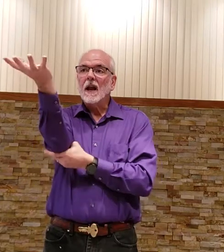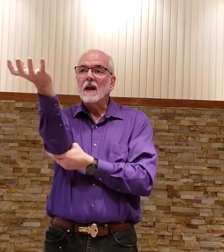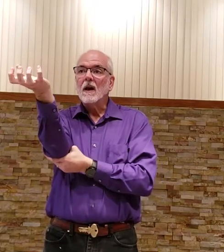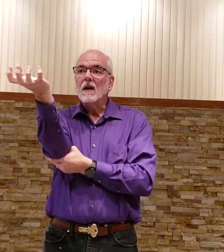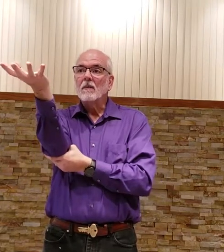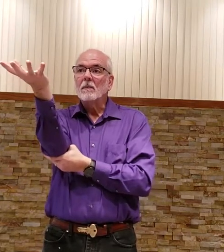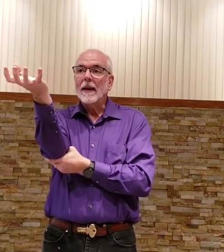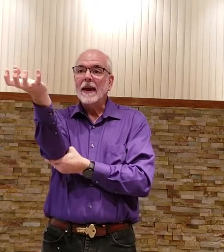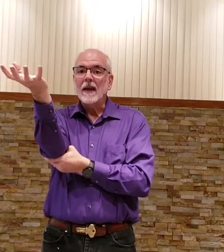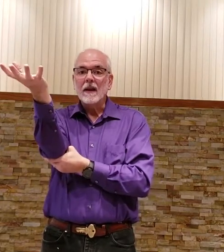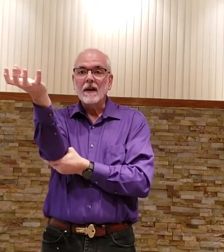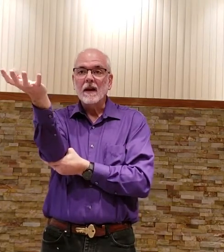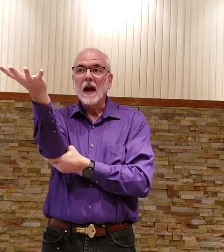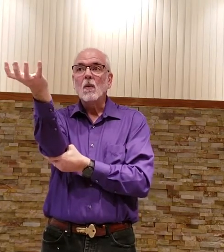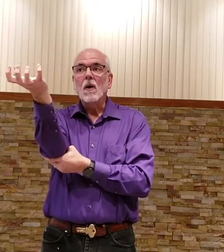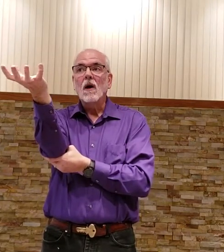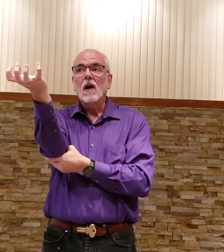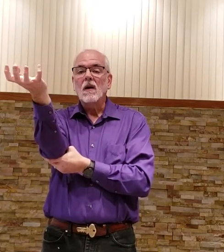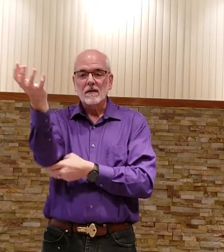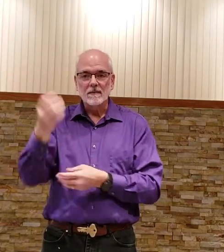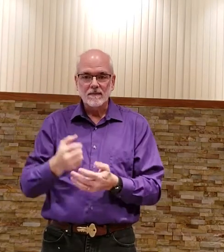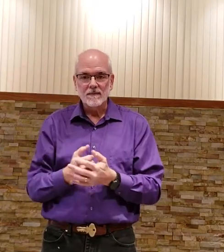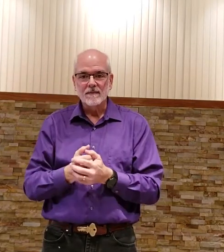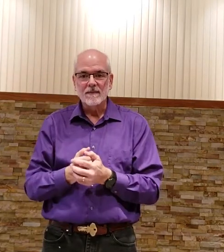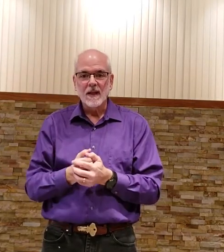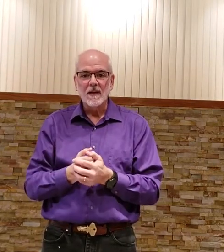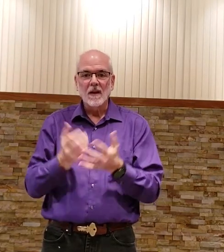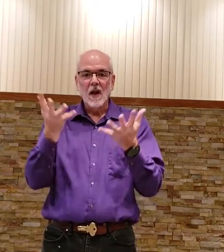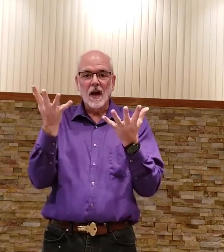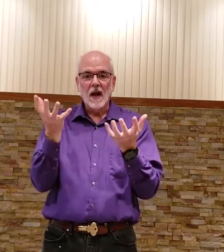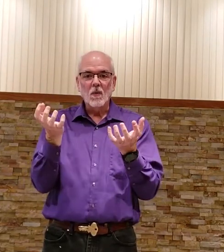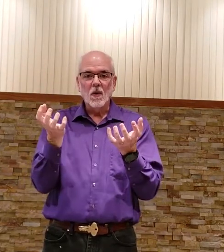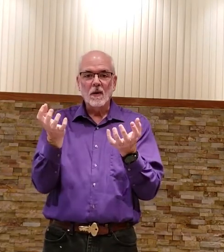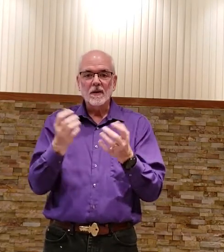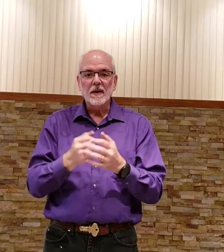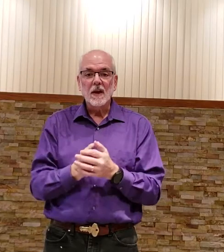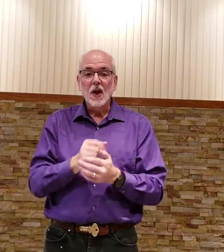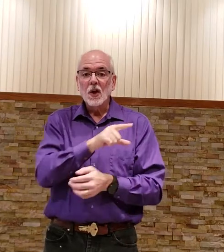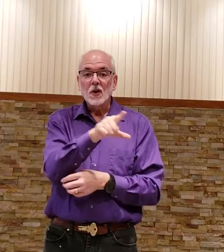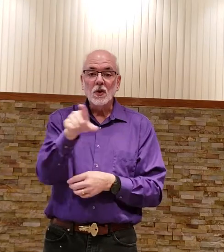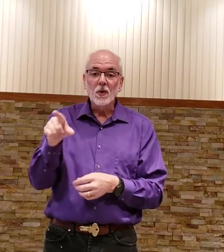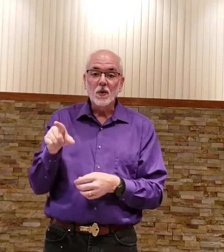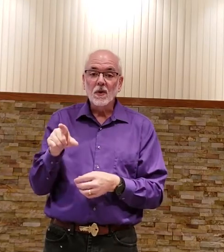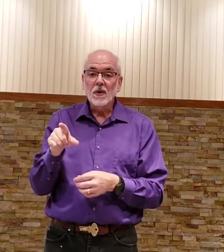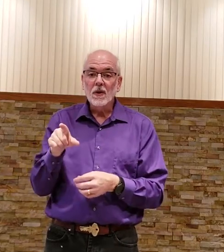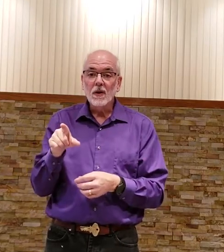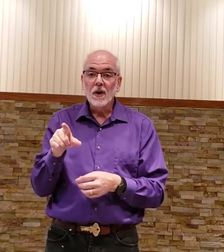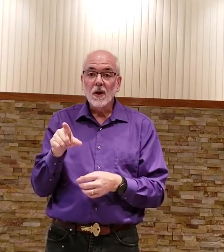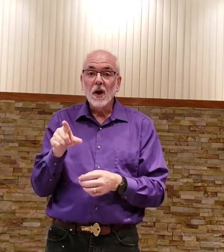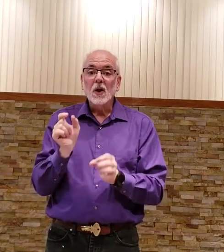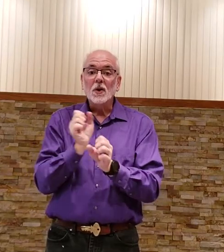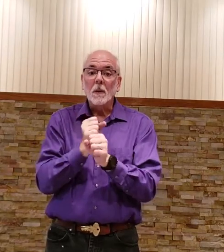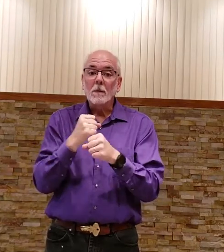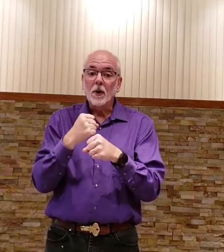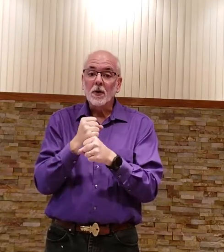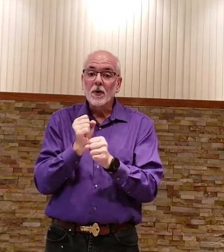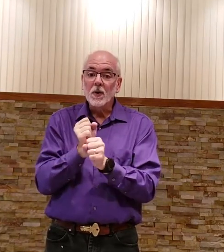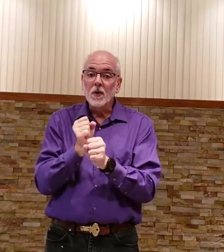like begging i want okay i want you to produce